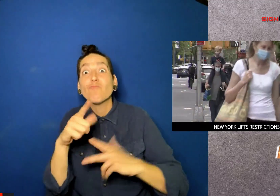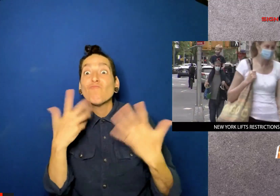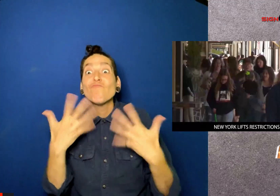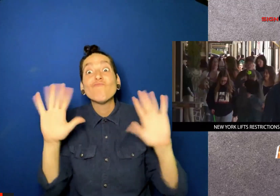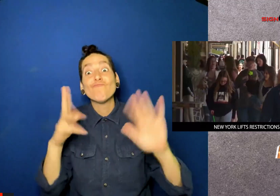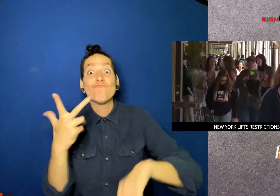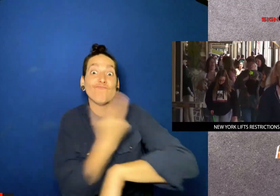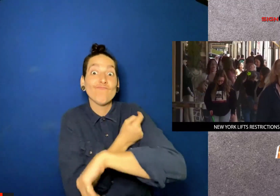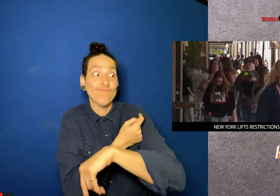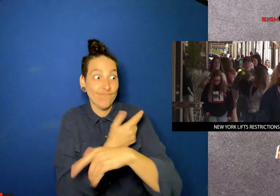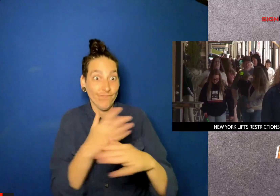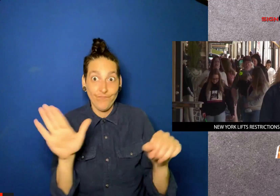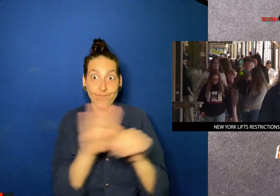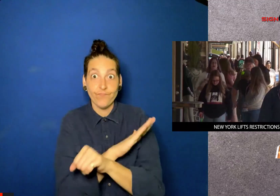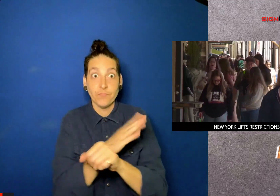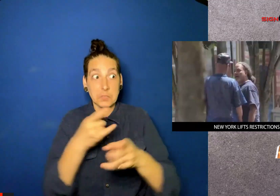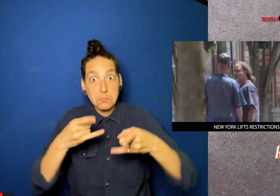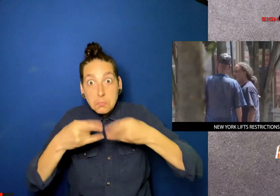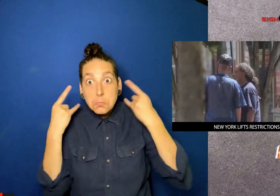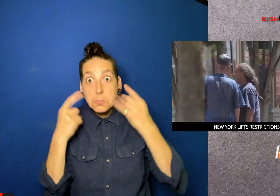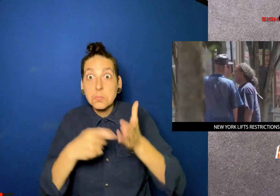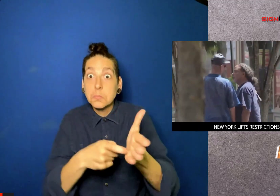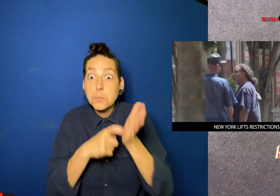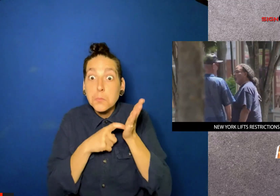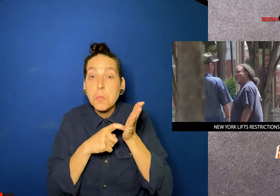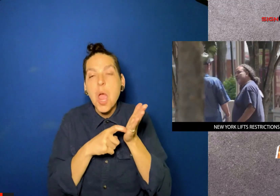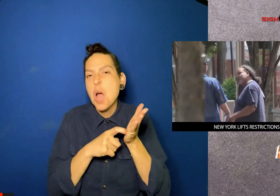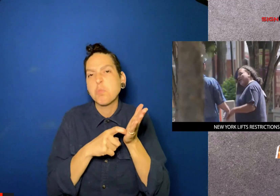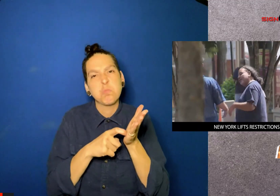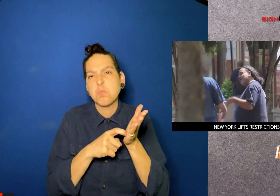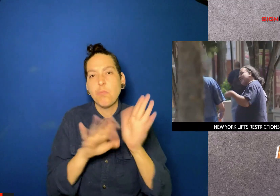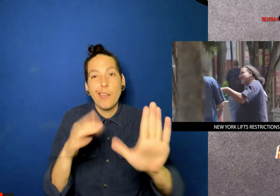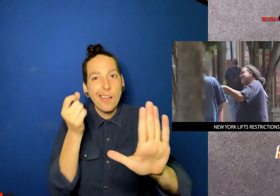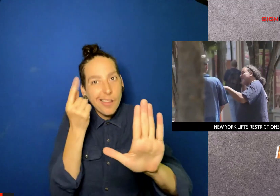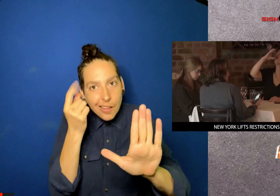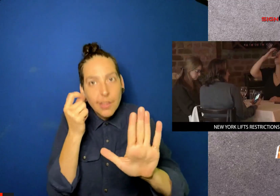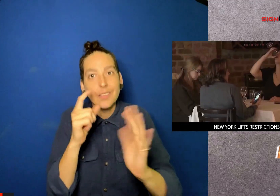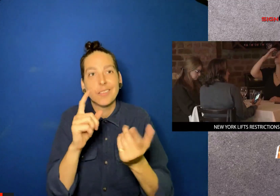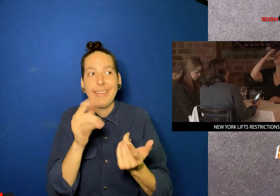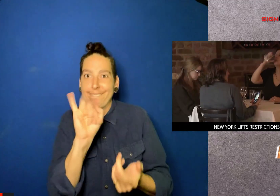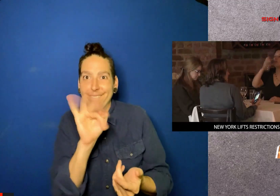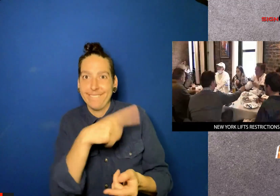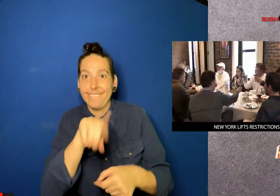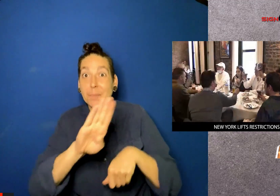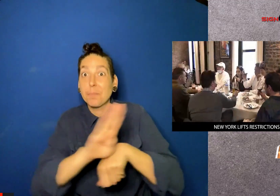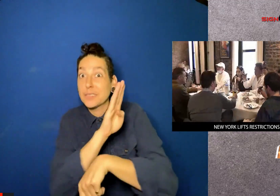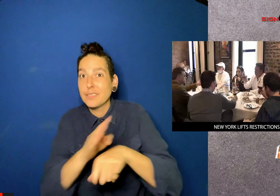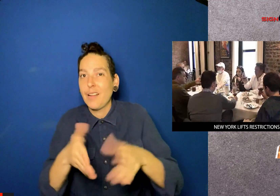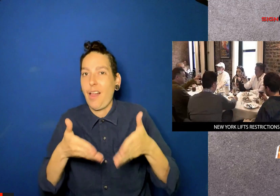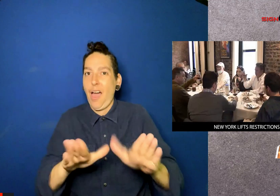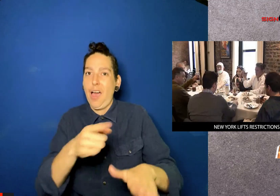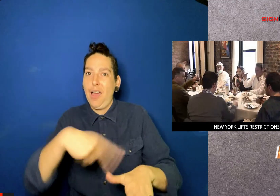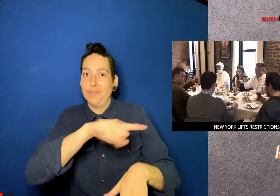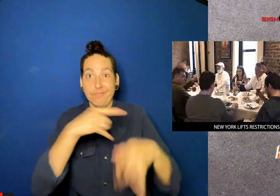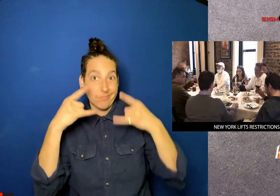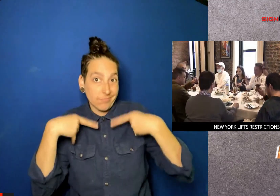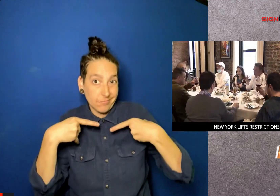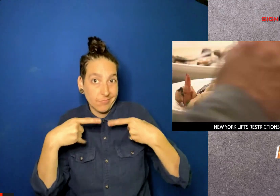100% capacity and people who are fully vaccinated do not have to wear